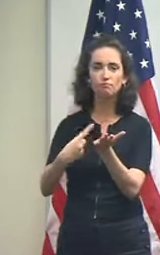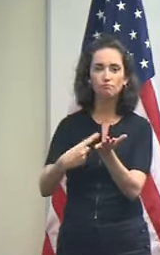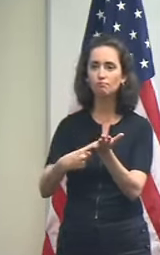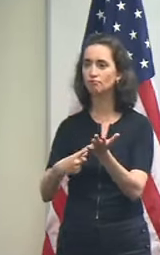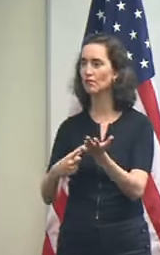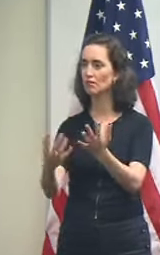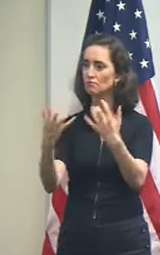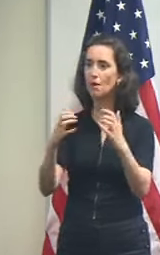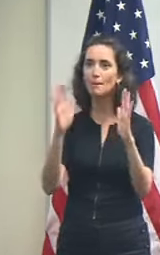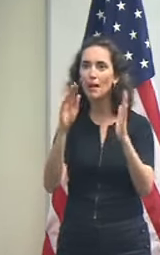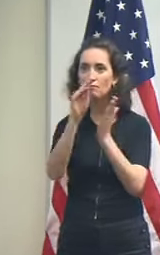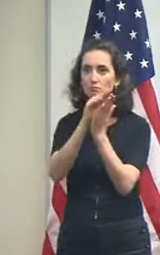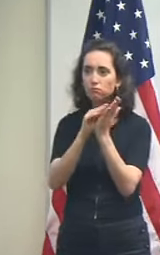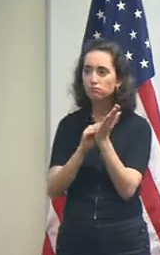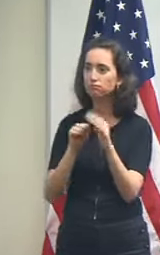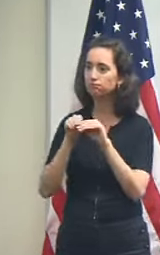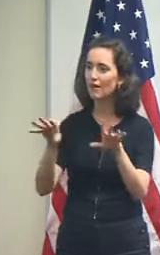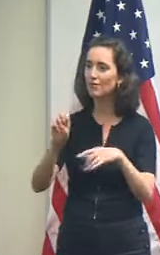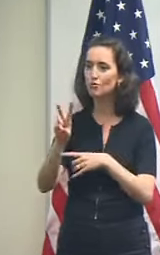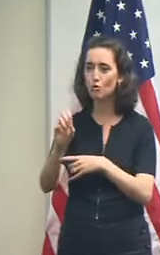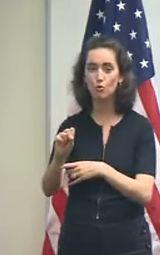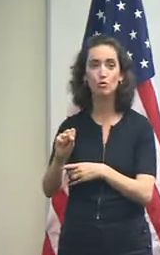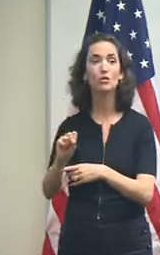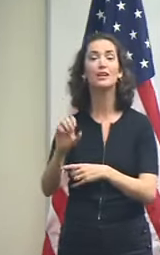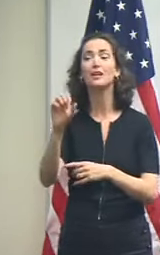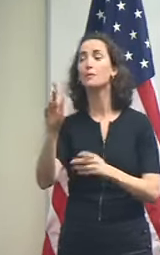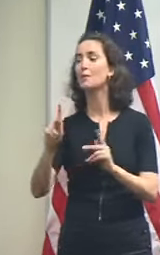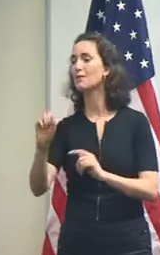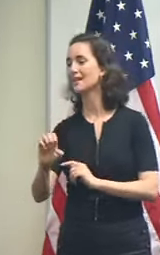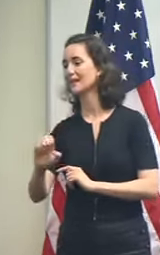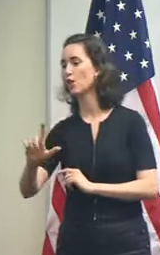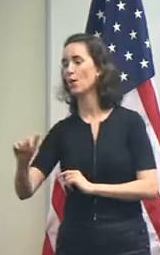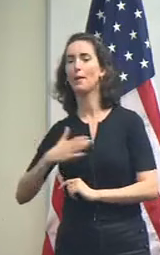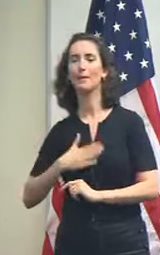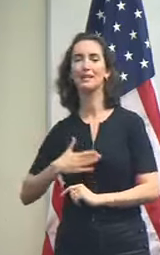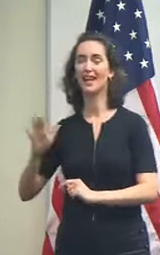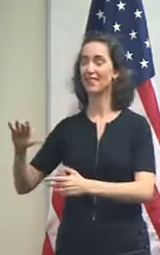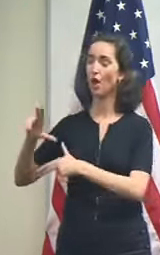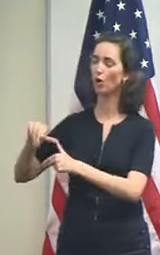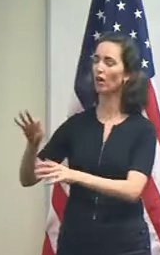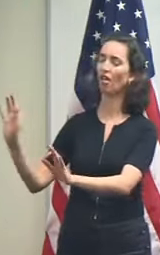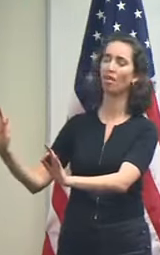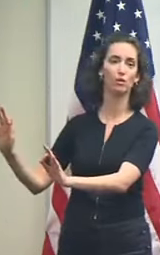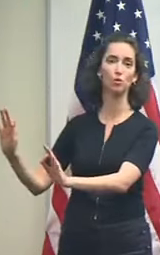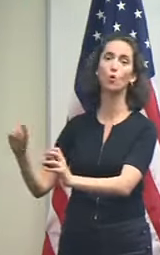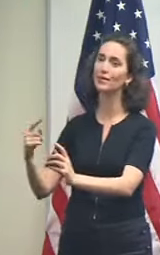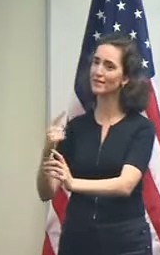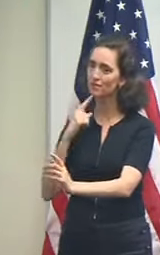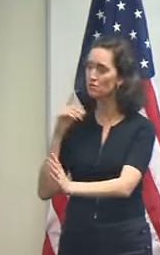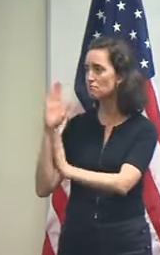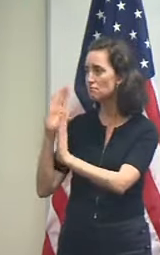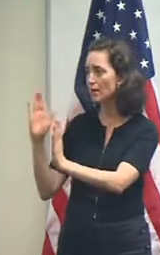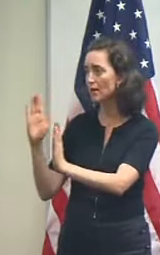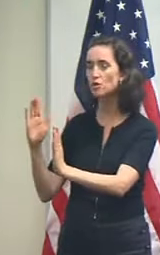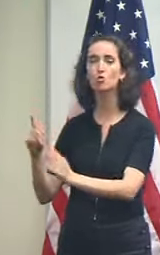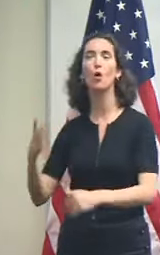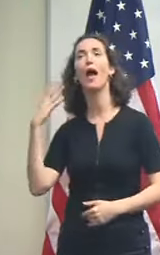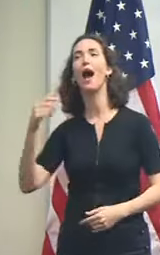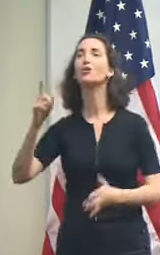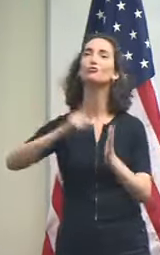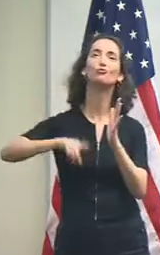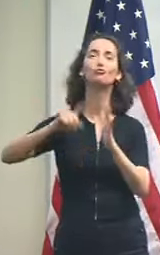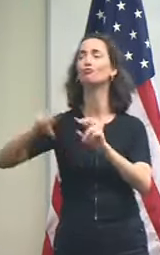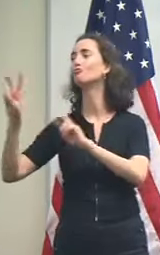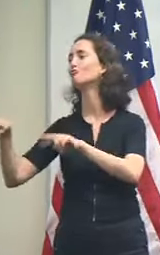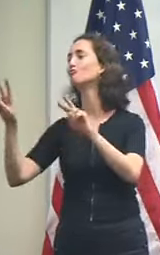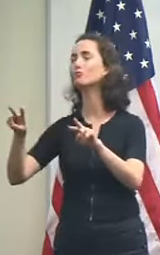everybody in southeast Louisiana to take this storm seriously to make sure that you're not out and about sightseeing that